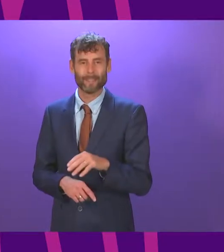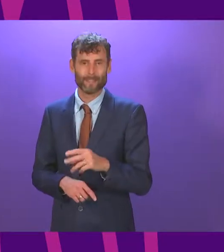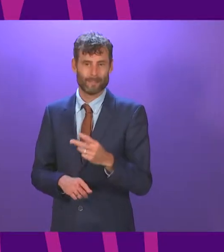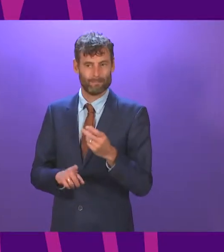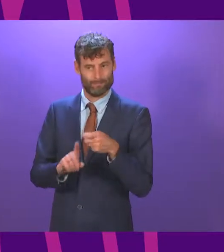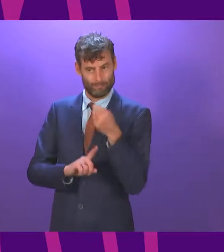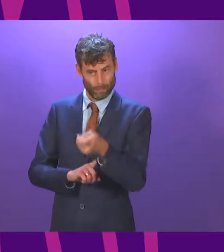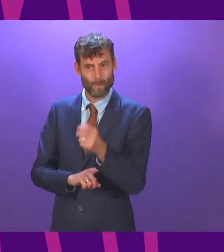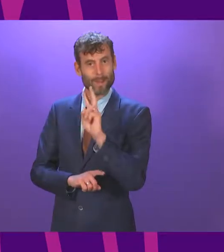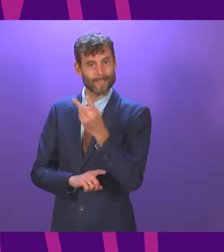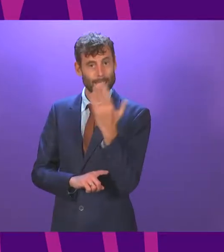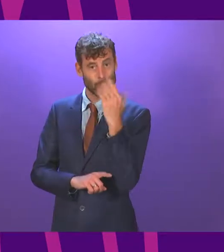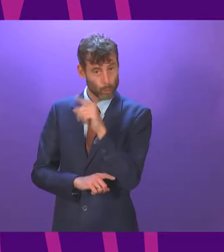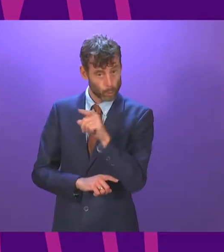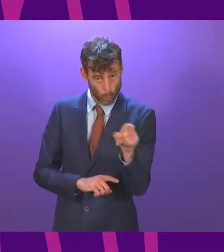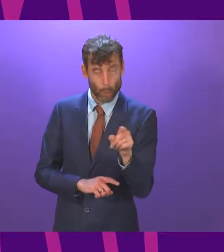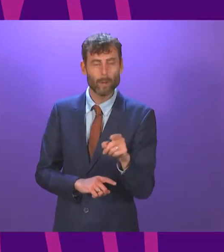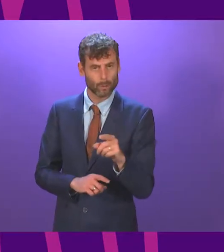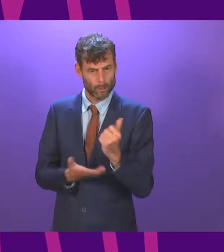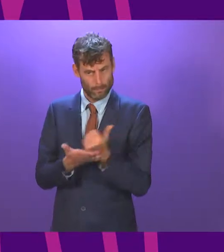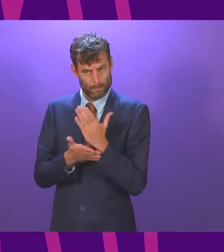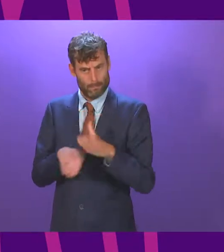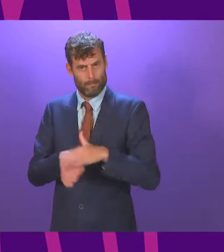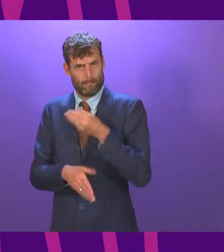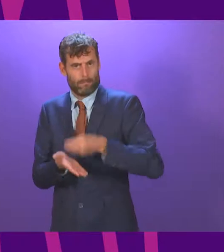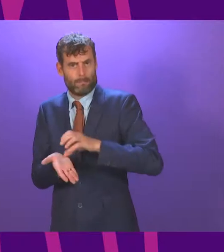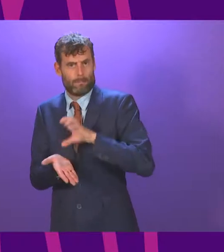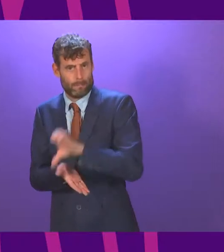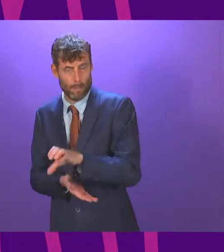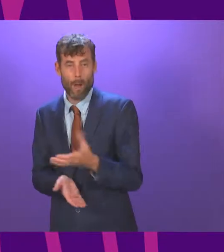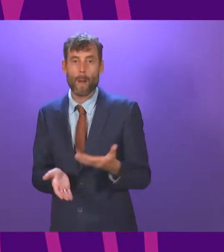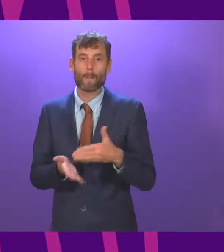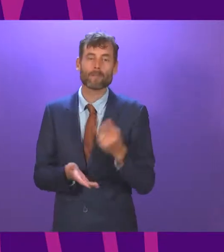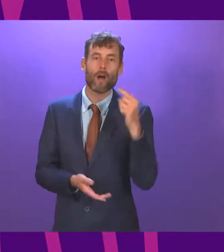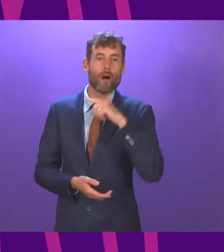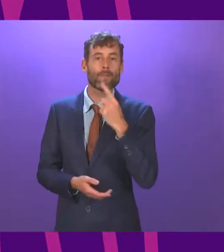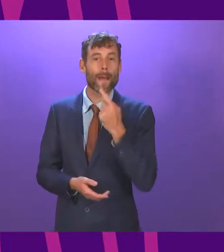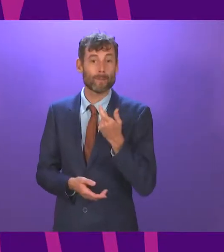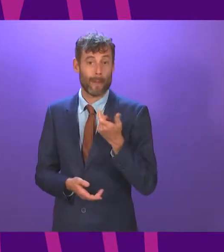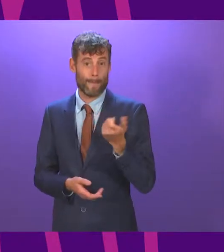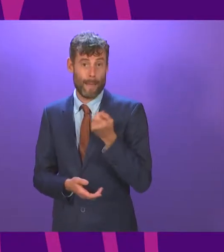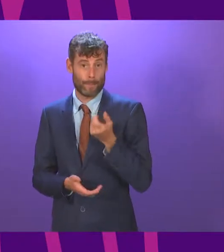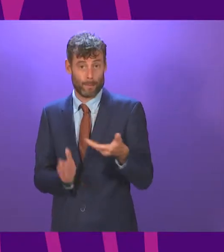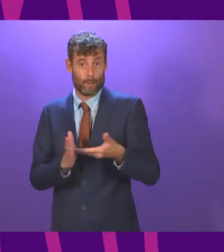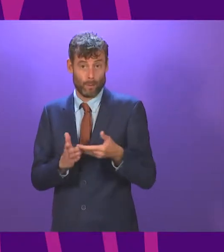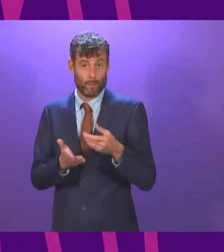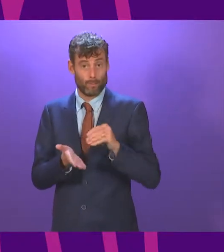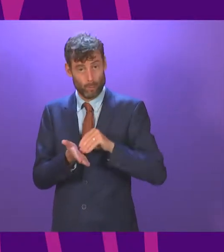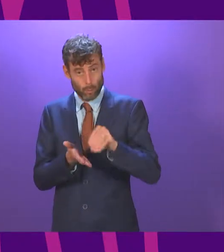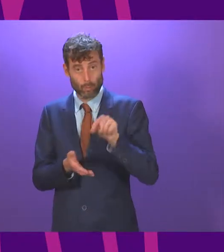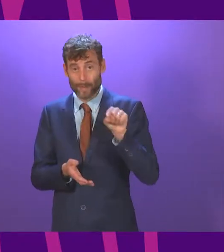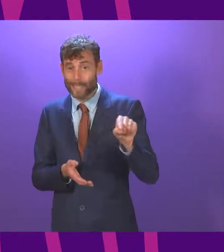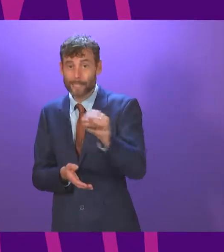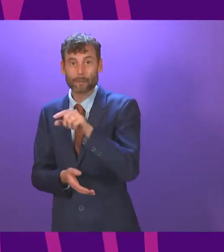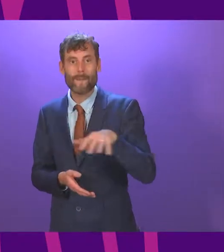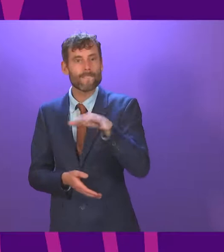charges for all pupils. The Scottish Government also provided a further £100 payment to families to coincide with the start of